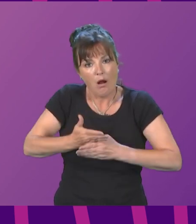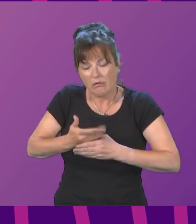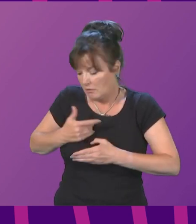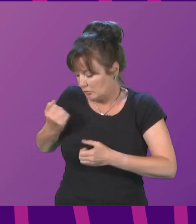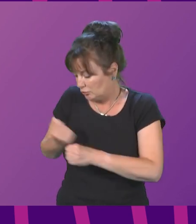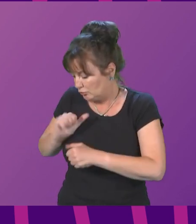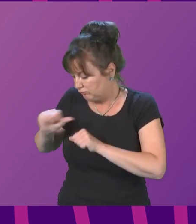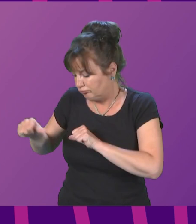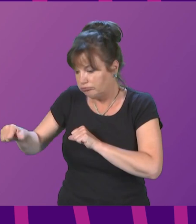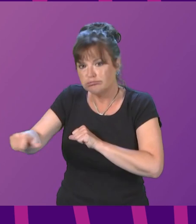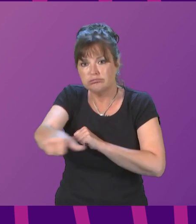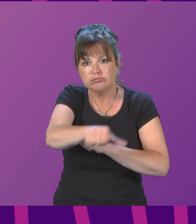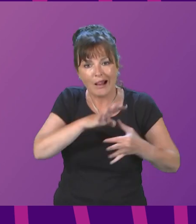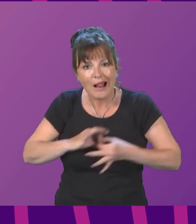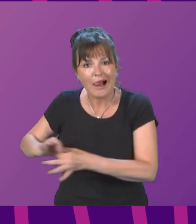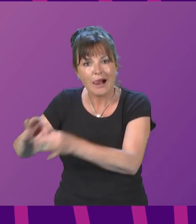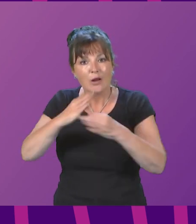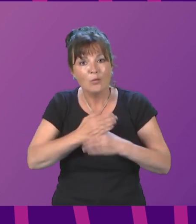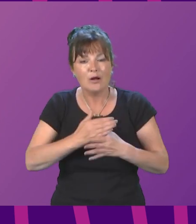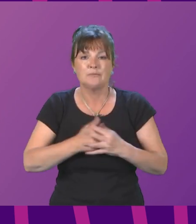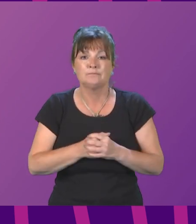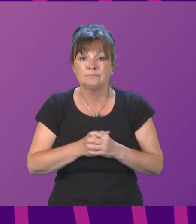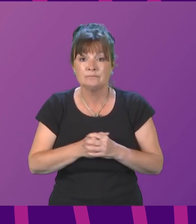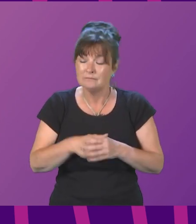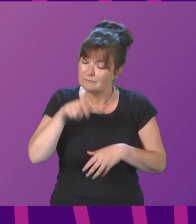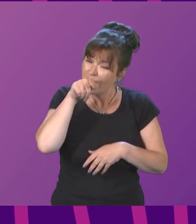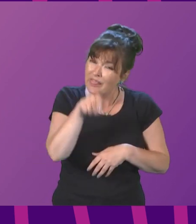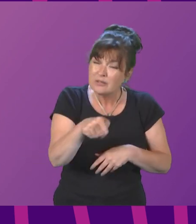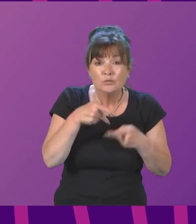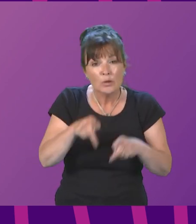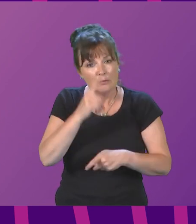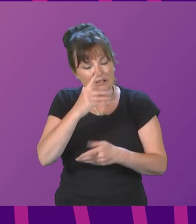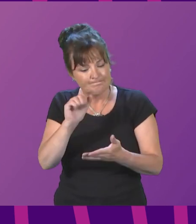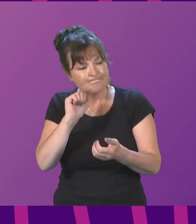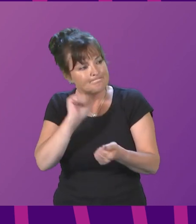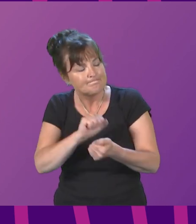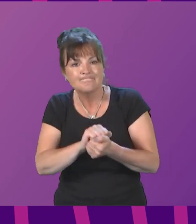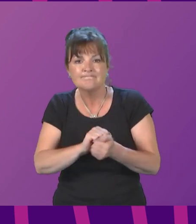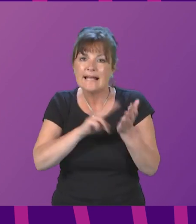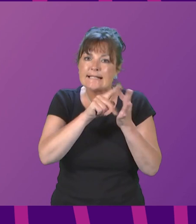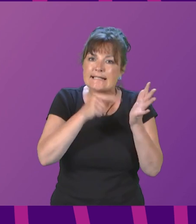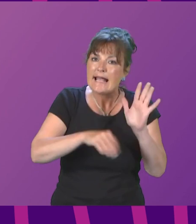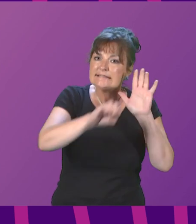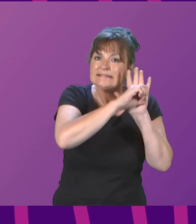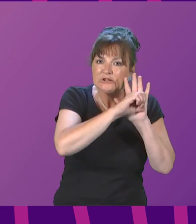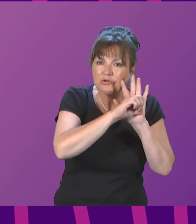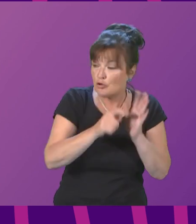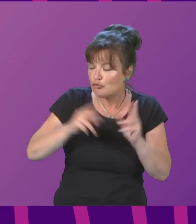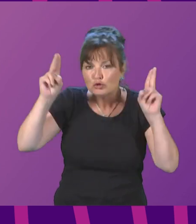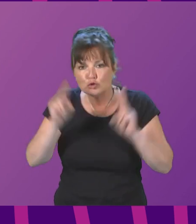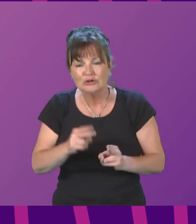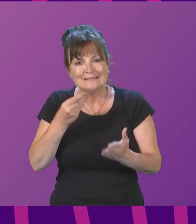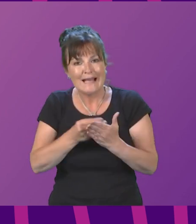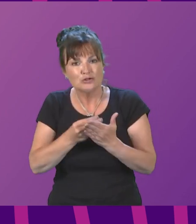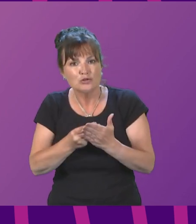lead an energy transition that secures net zero, enhances energy security and lowers energy costs. We must grasp that